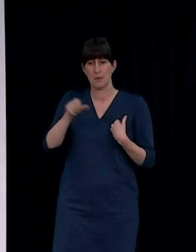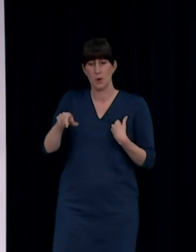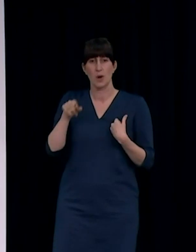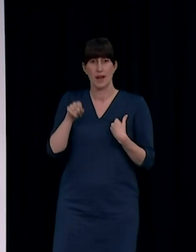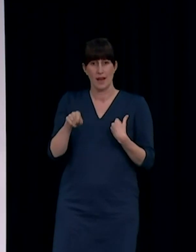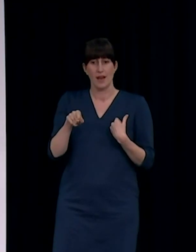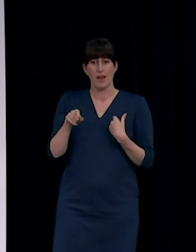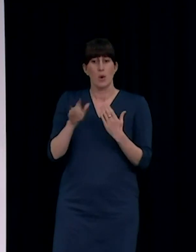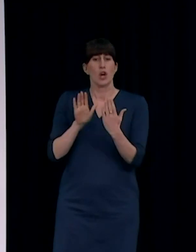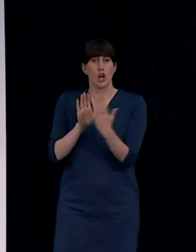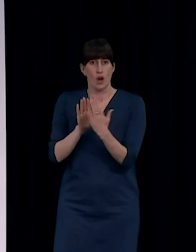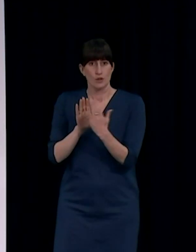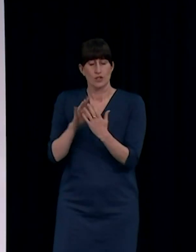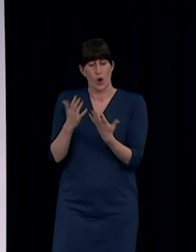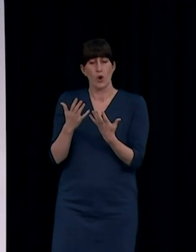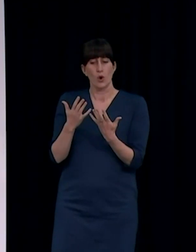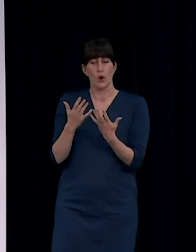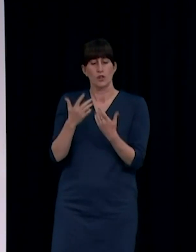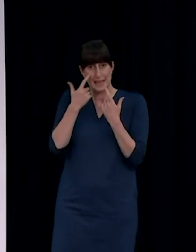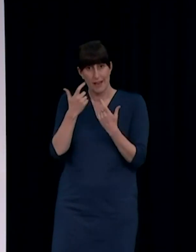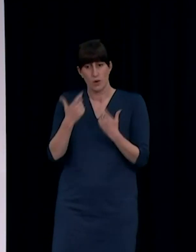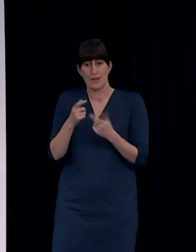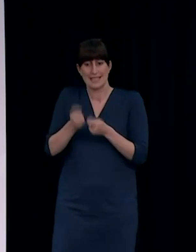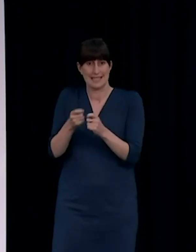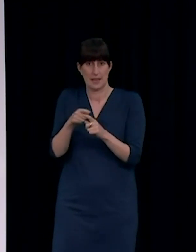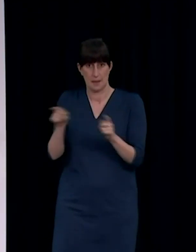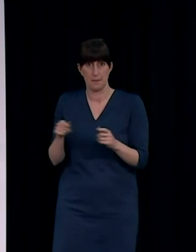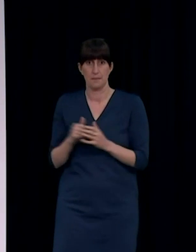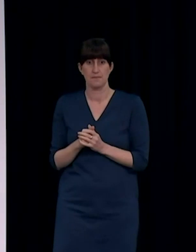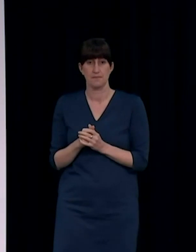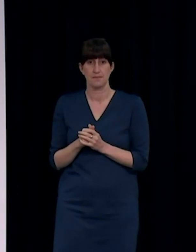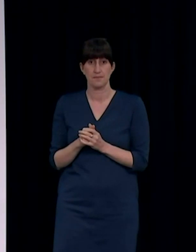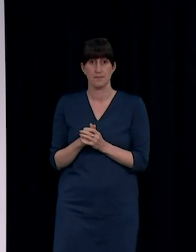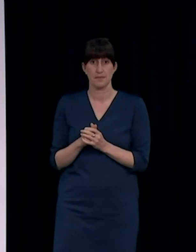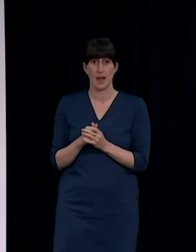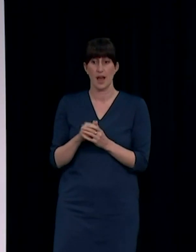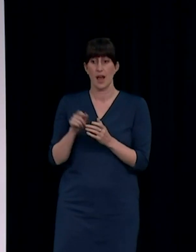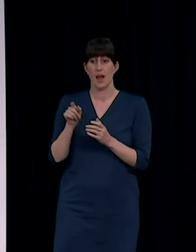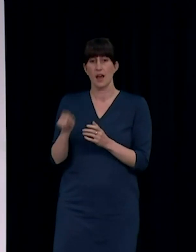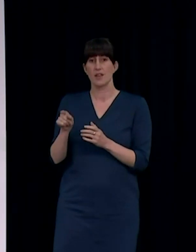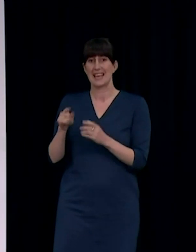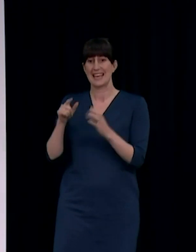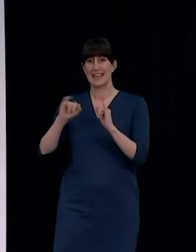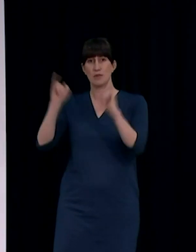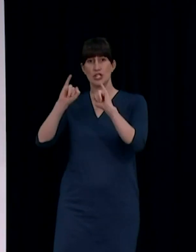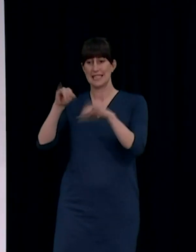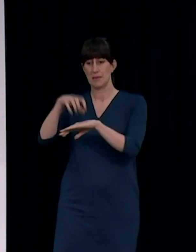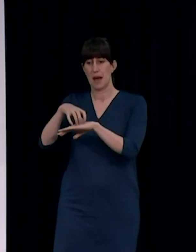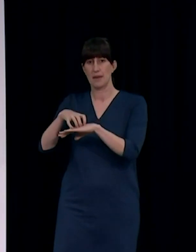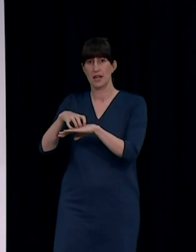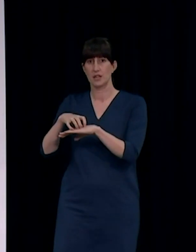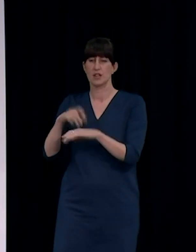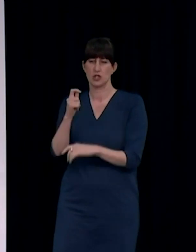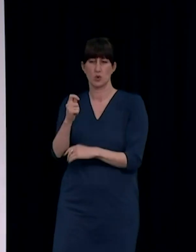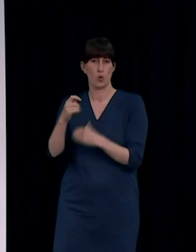The ED was able to remain open with ambulances diverted to North Shore while a deep clean was undertaken, and it is now operating again